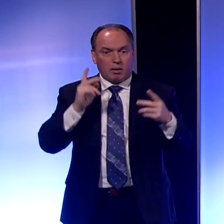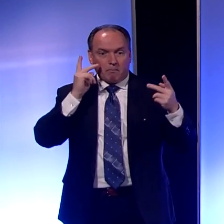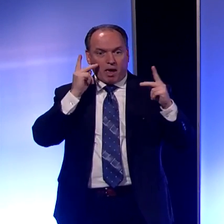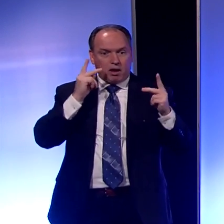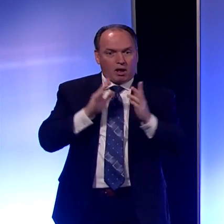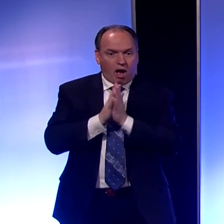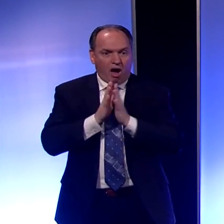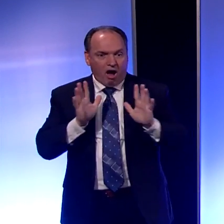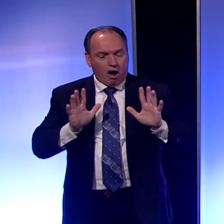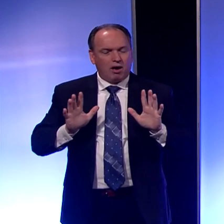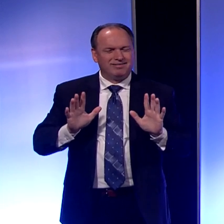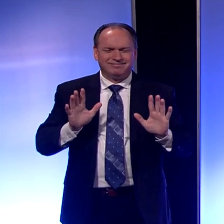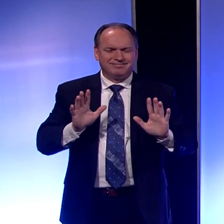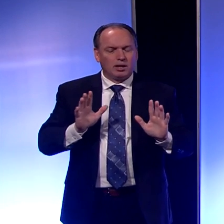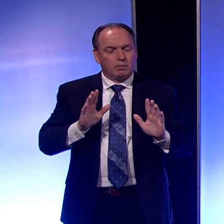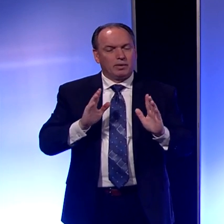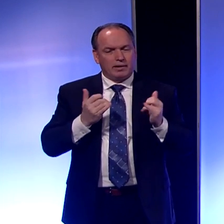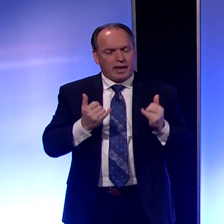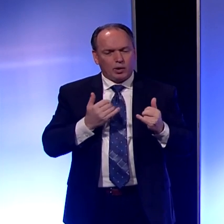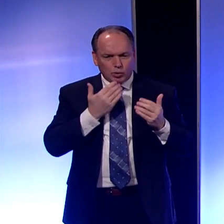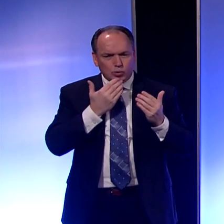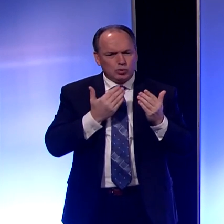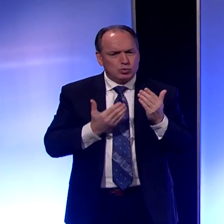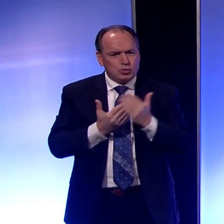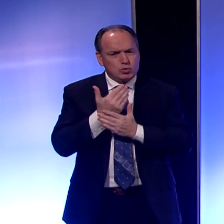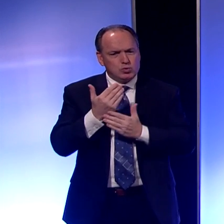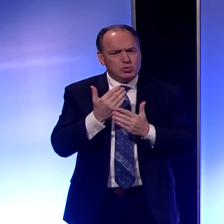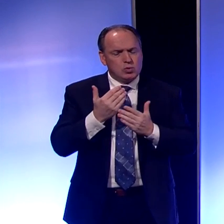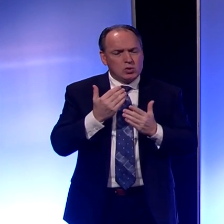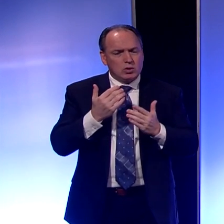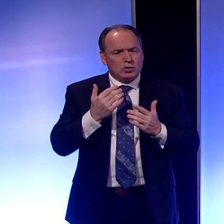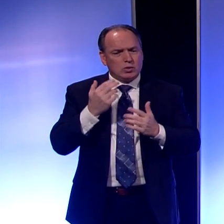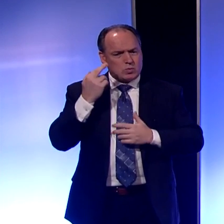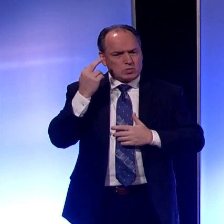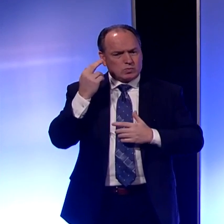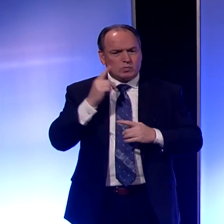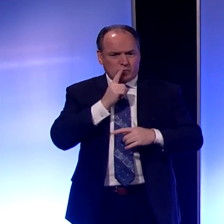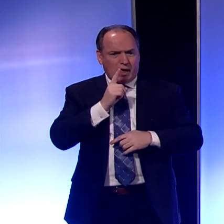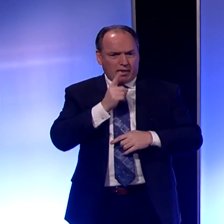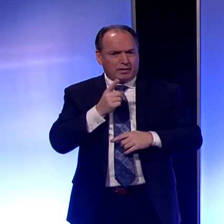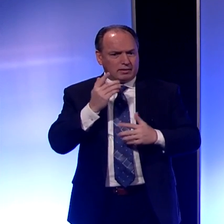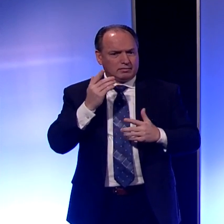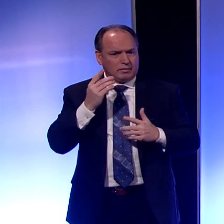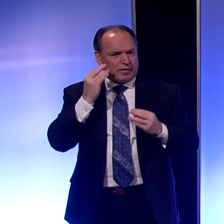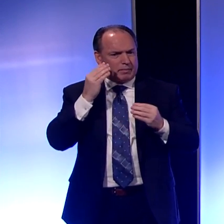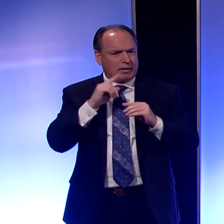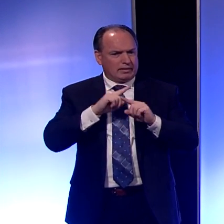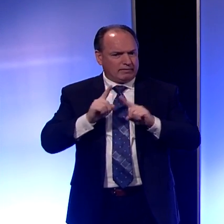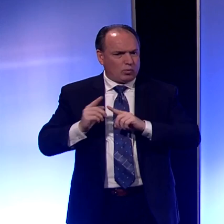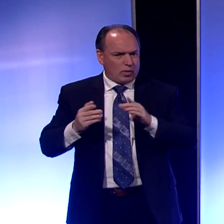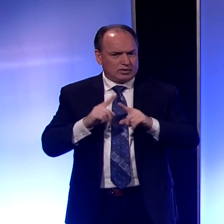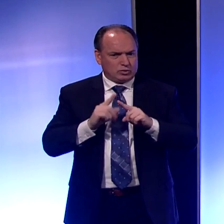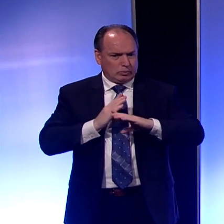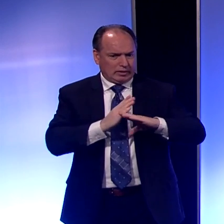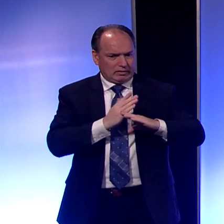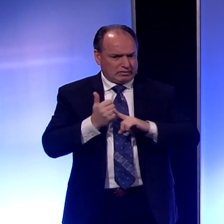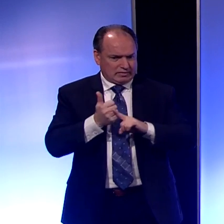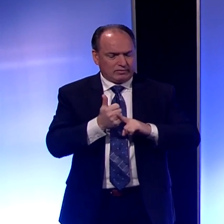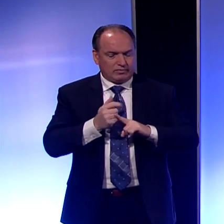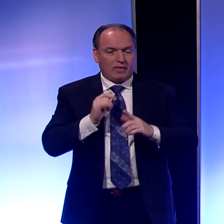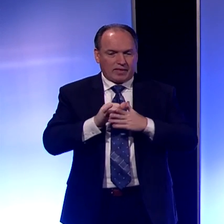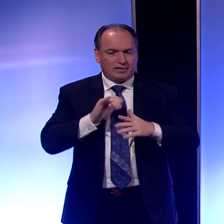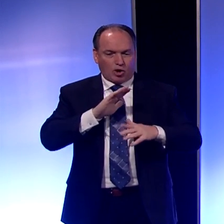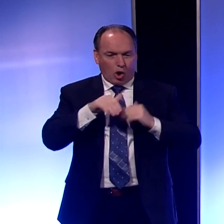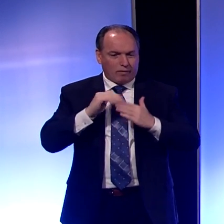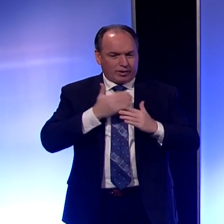this, but we are looking at a new reality. And we are looking at doing things differently than we probably ever thought of having to do it. But that's the reality we are